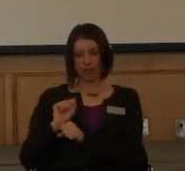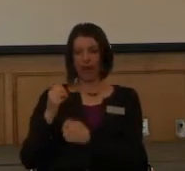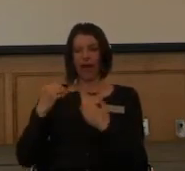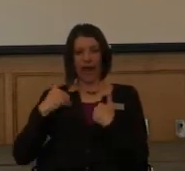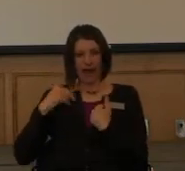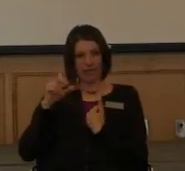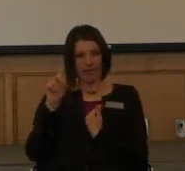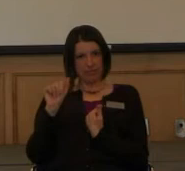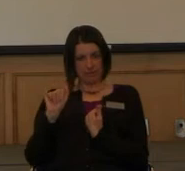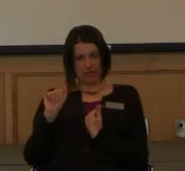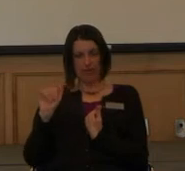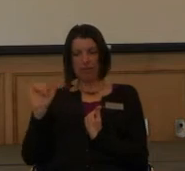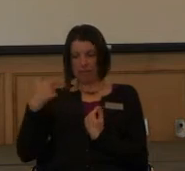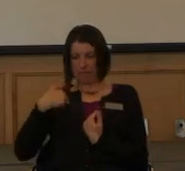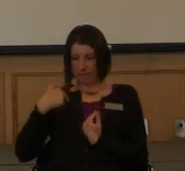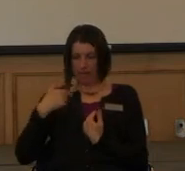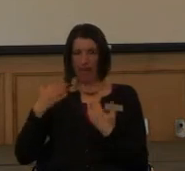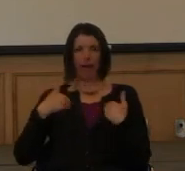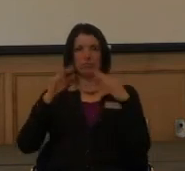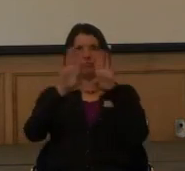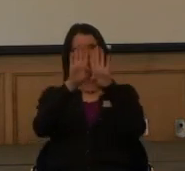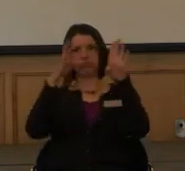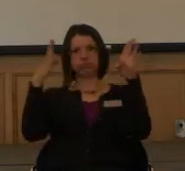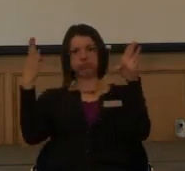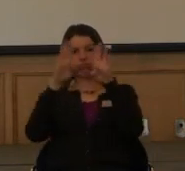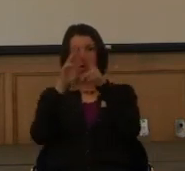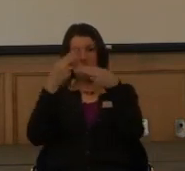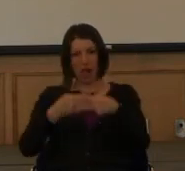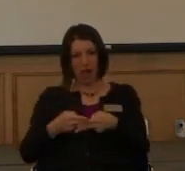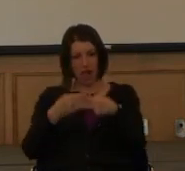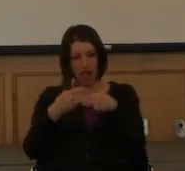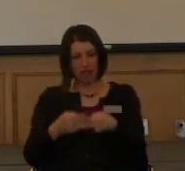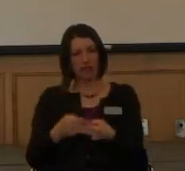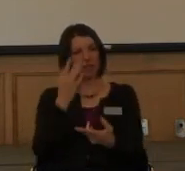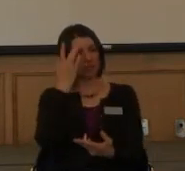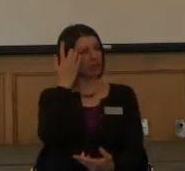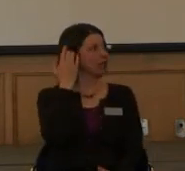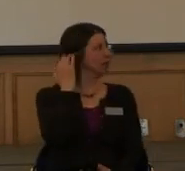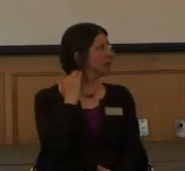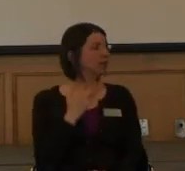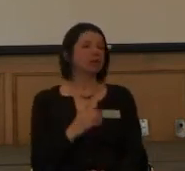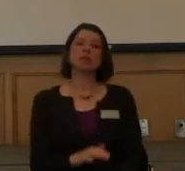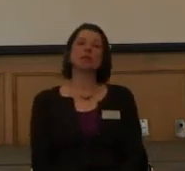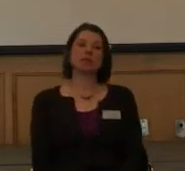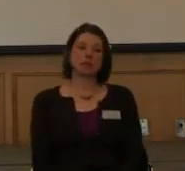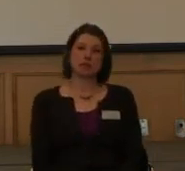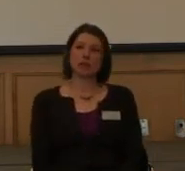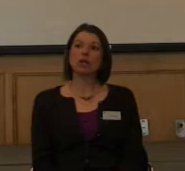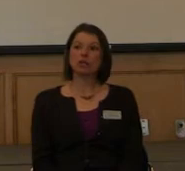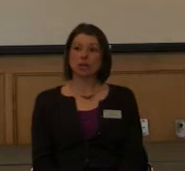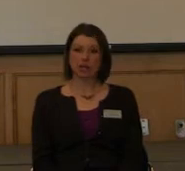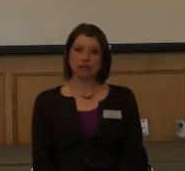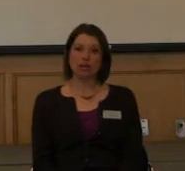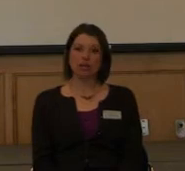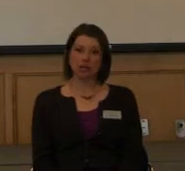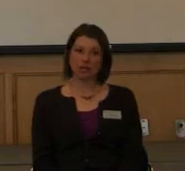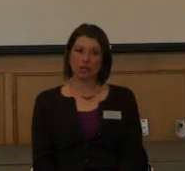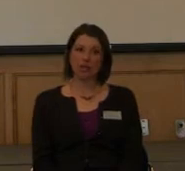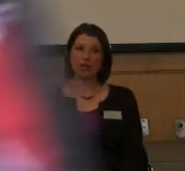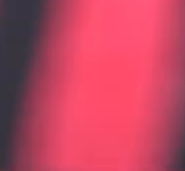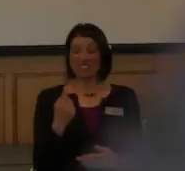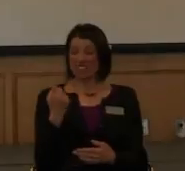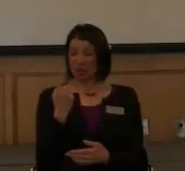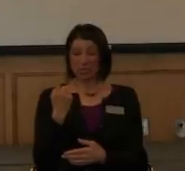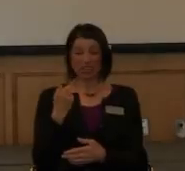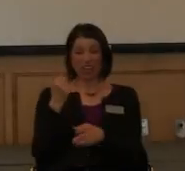If they had a big door into their lap. Maybe something like this. know, just to kind of help them. People get in and out.